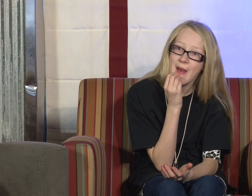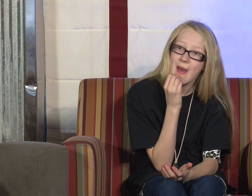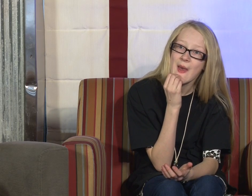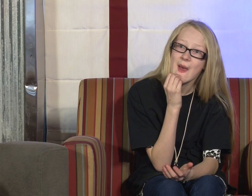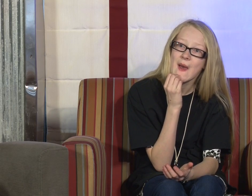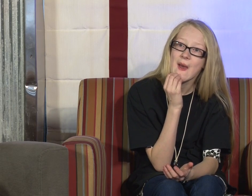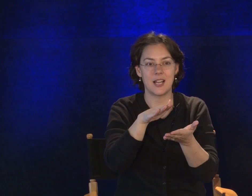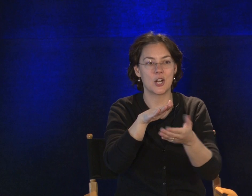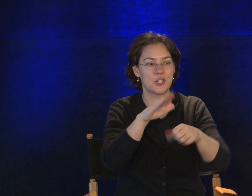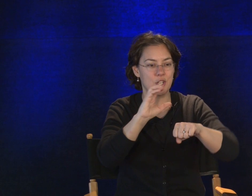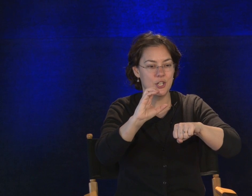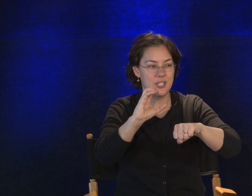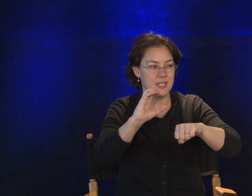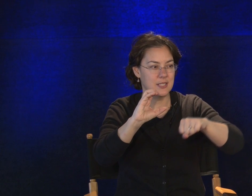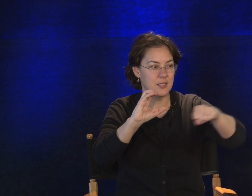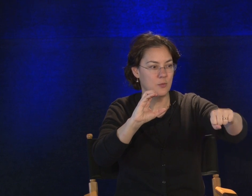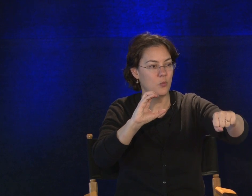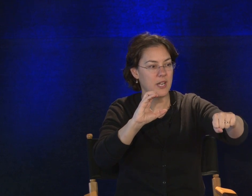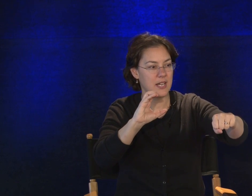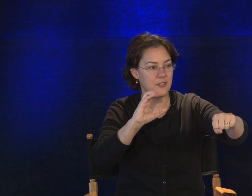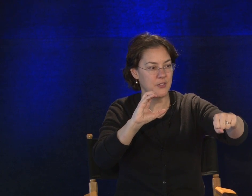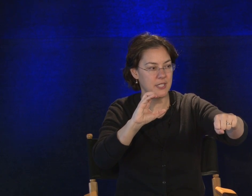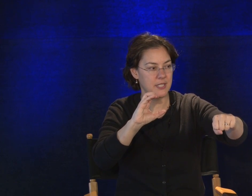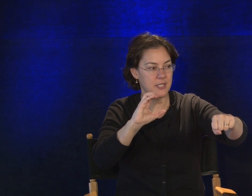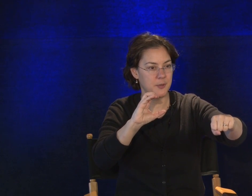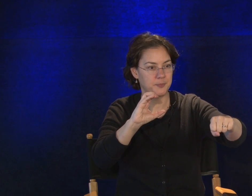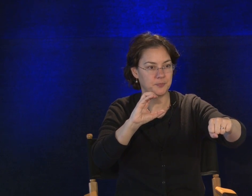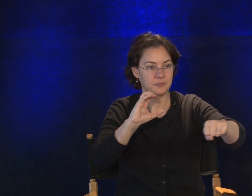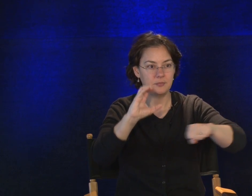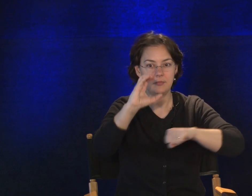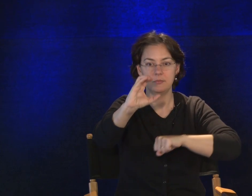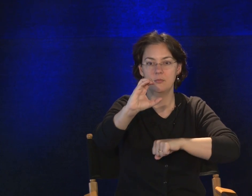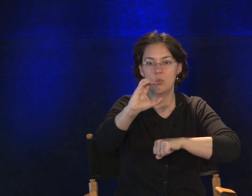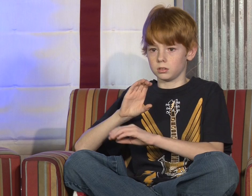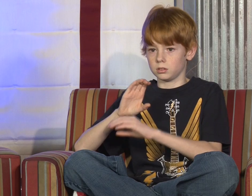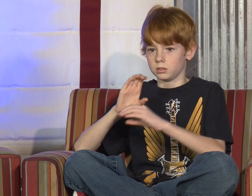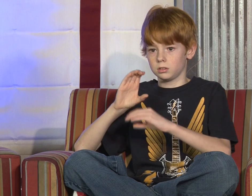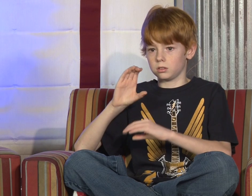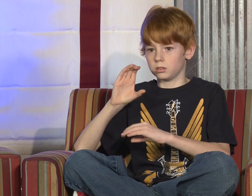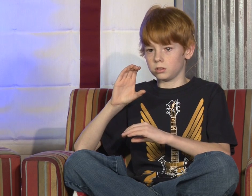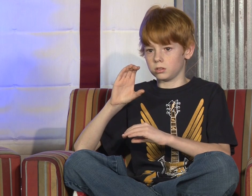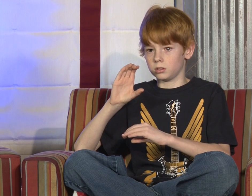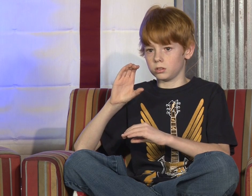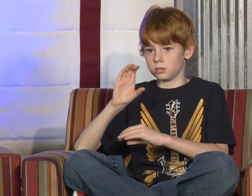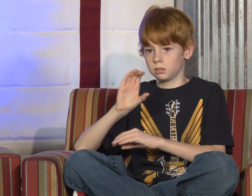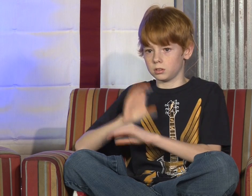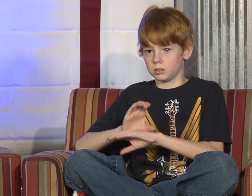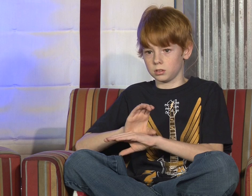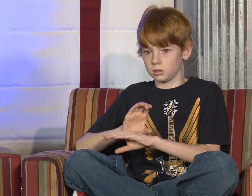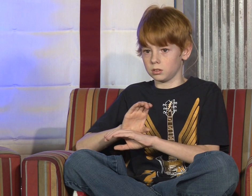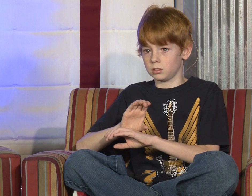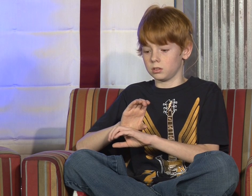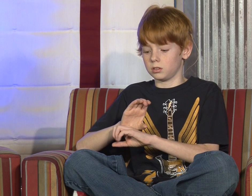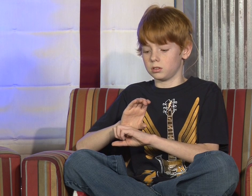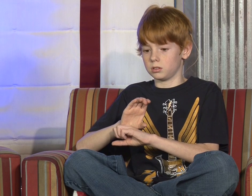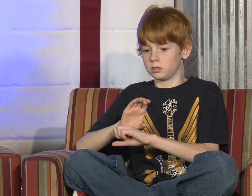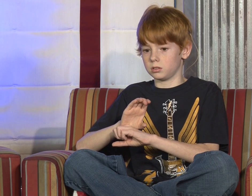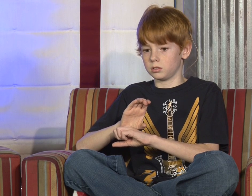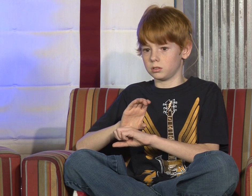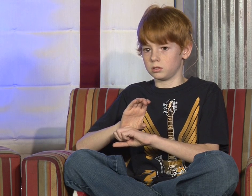Next are churches. One hand to fist. One hand to C. The C on top of your fist. That fist